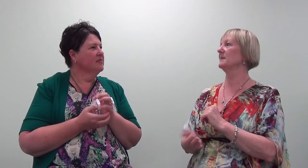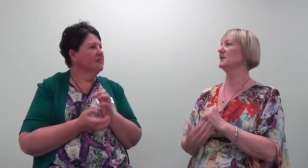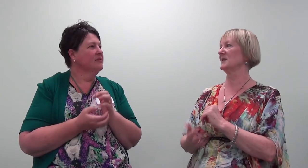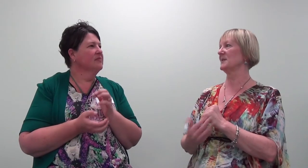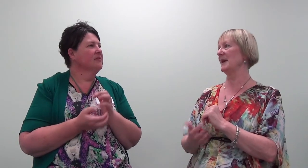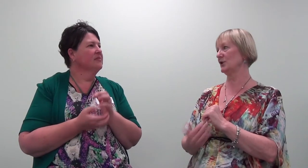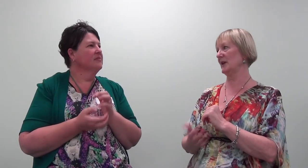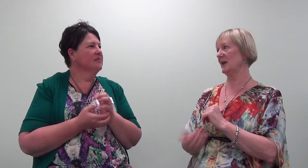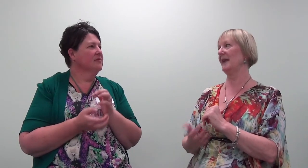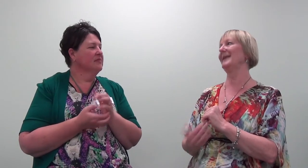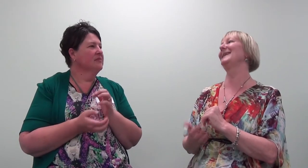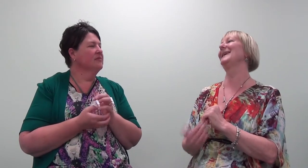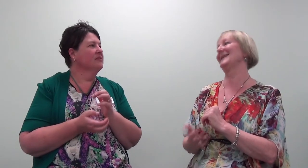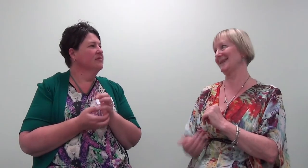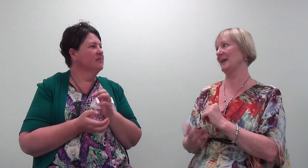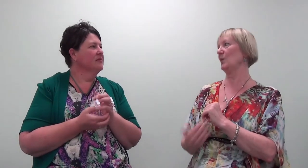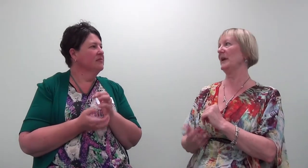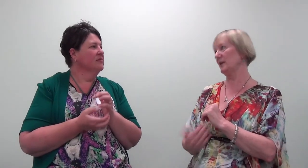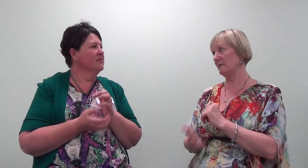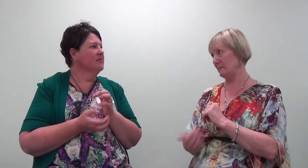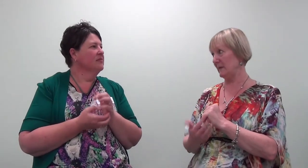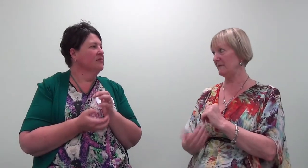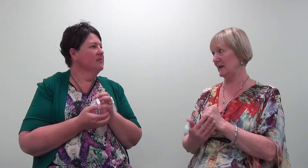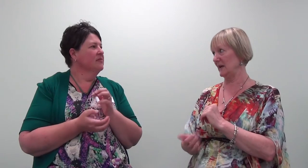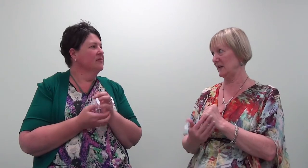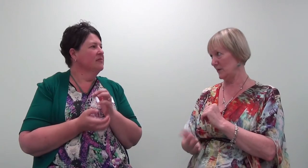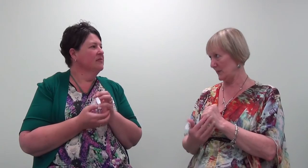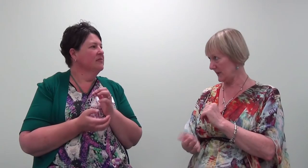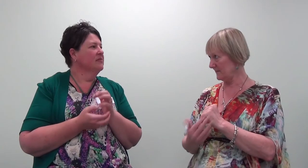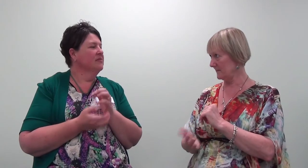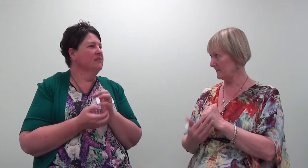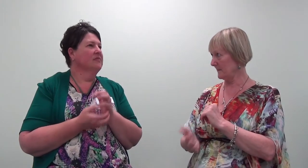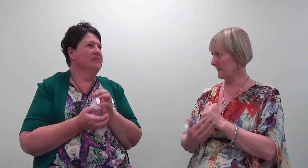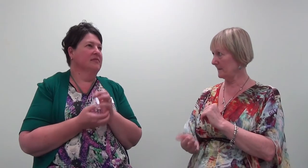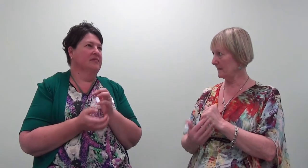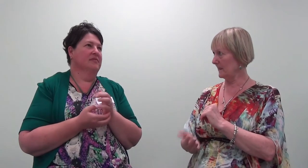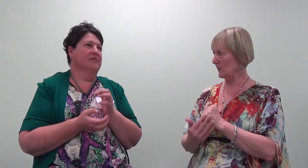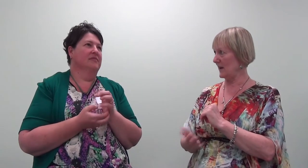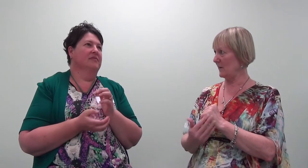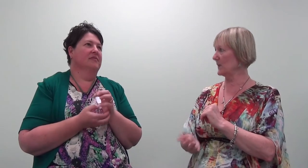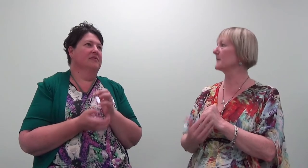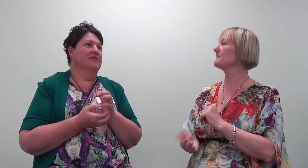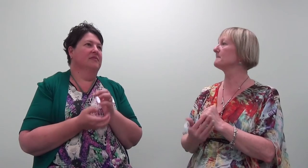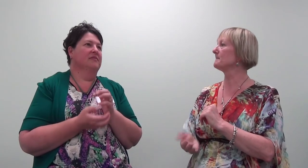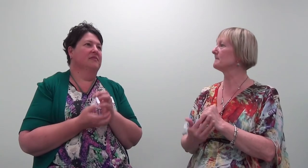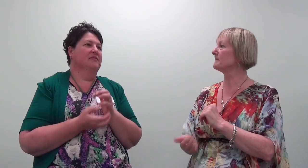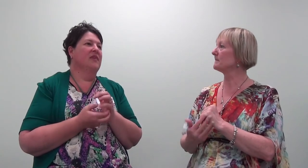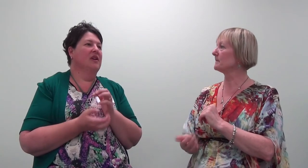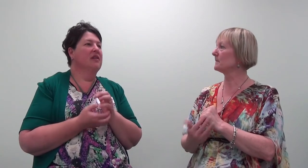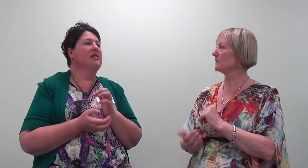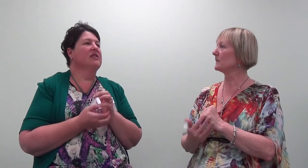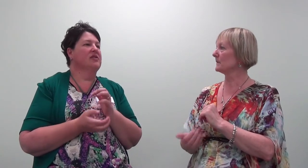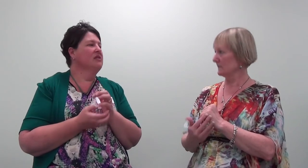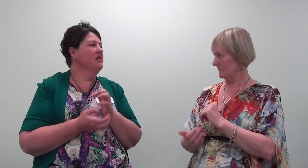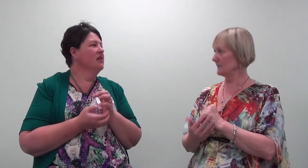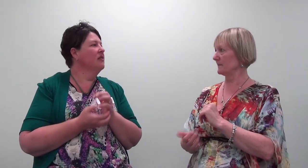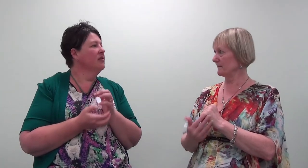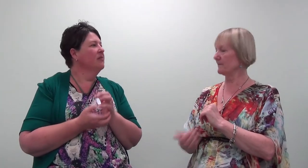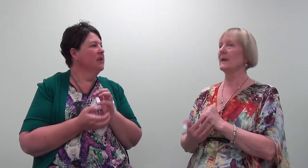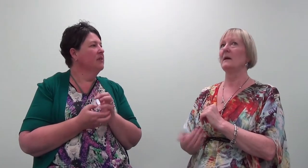Just imagining and then guessing where you'd be feeling it in your body. Would that work? Yeah. guess so. Yeah. Yeah.